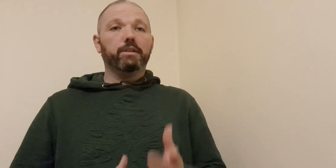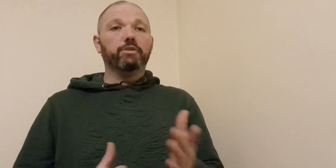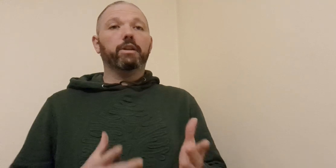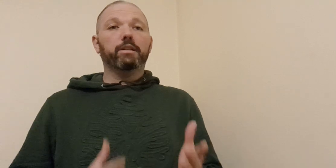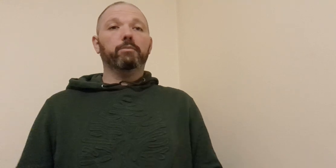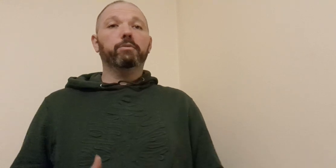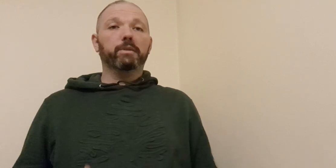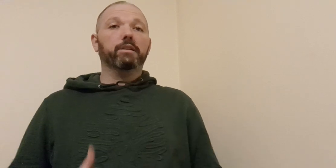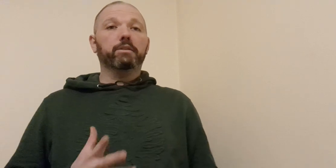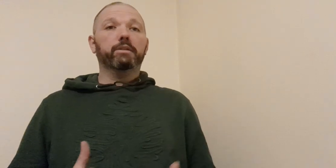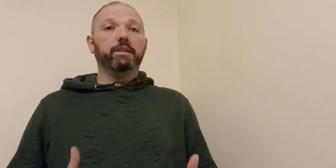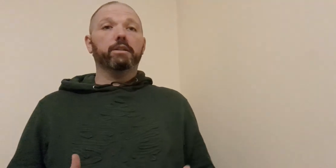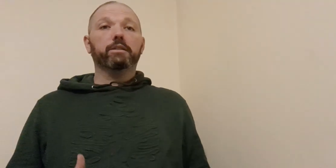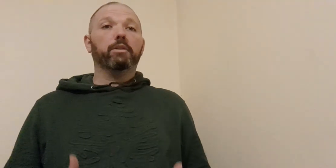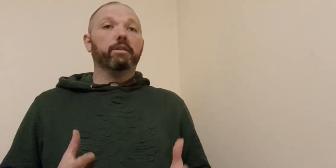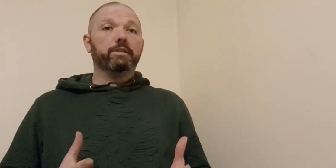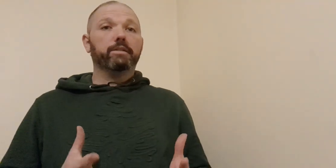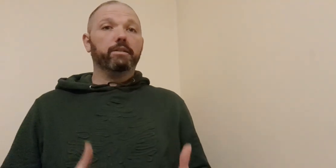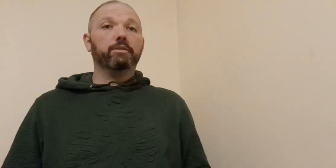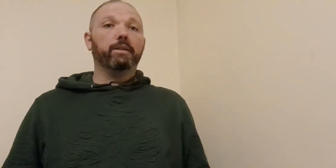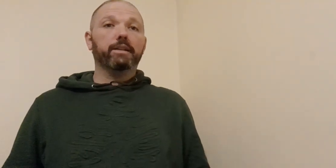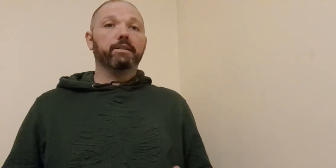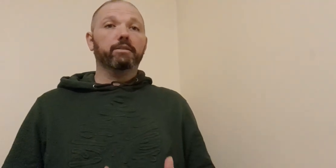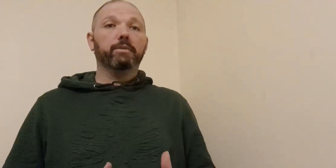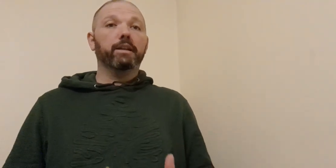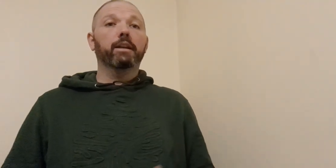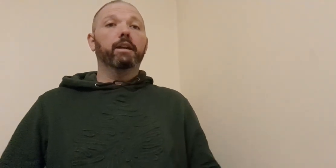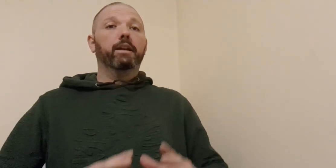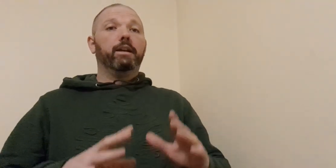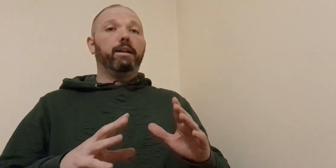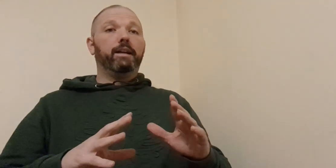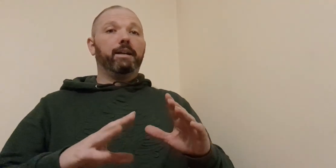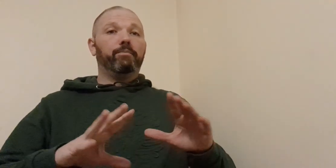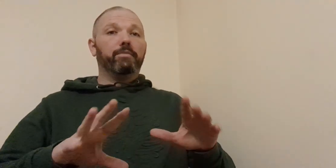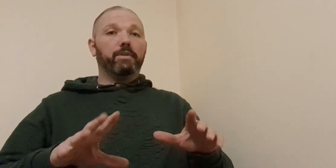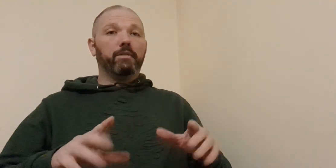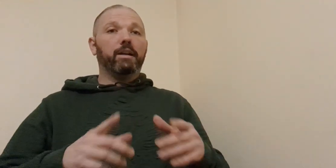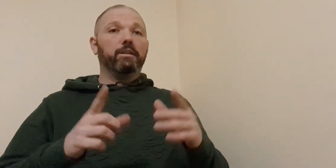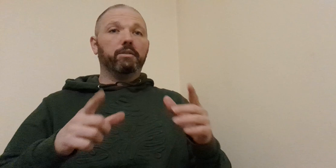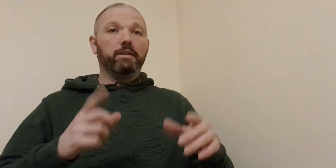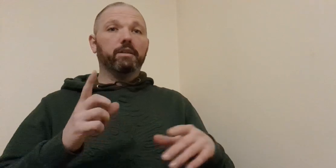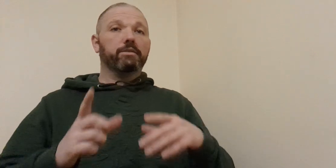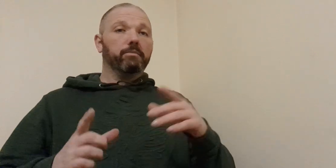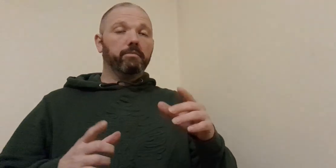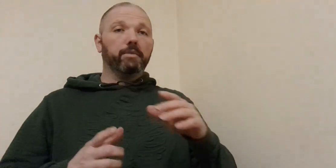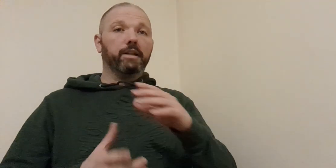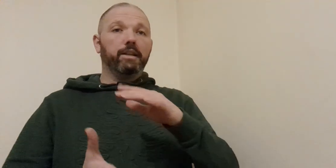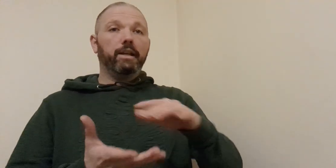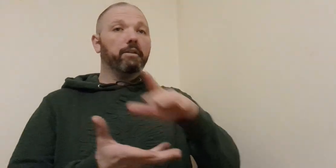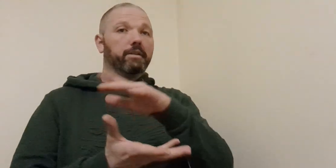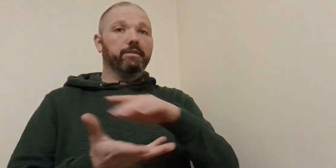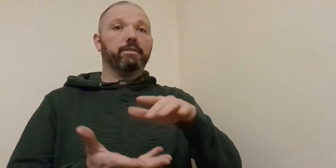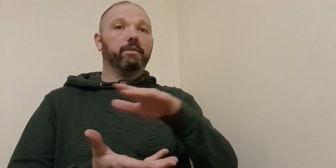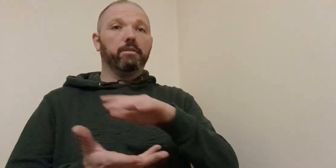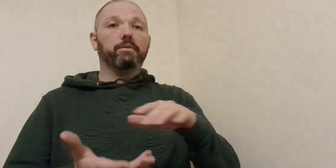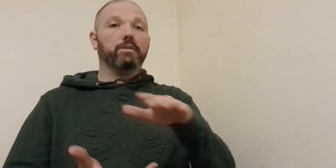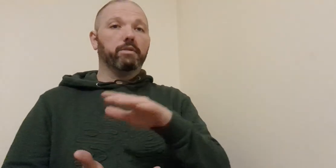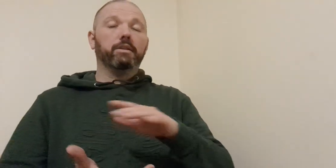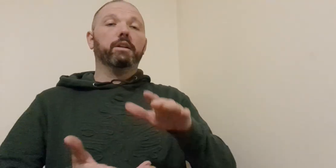palm change. movement like leaning on the horse that's like asking the way. There are like kind of some kind of layerings that you can kind